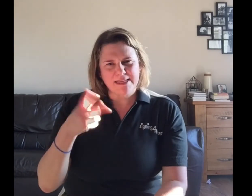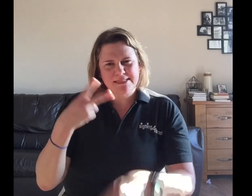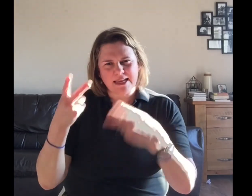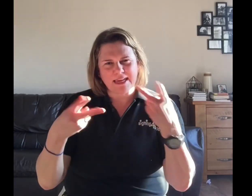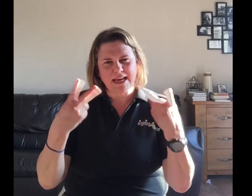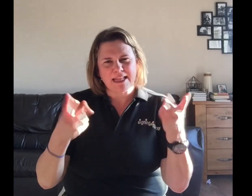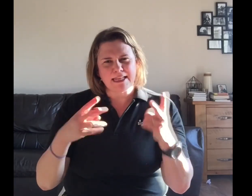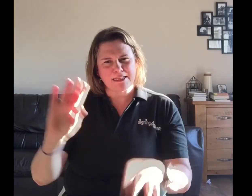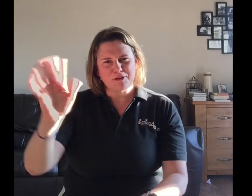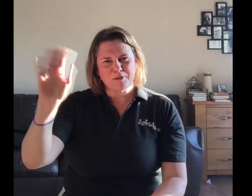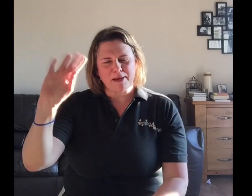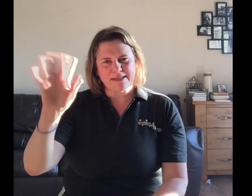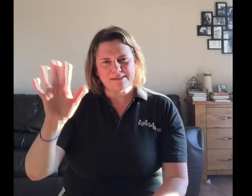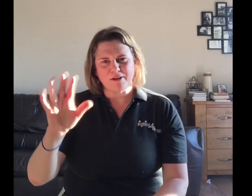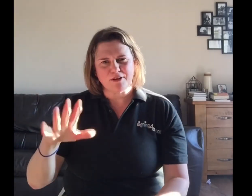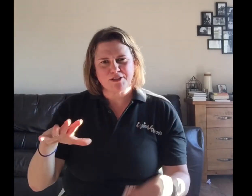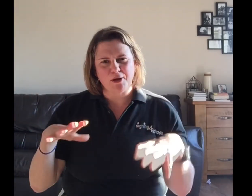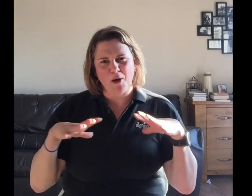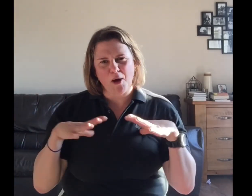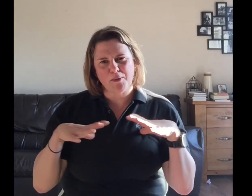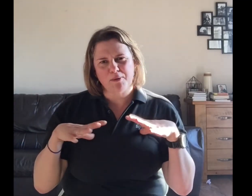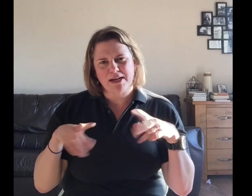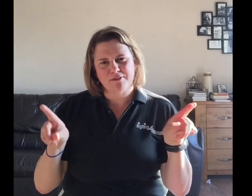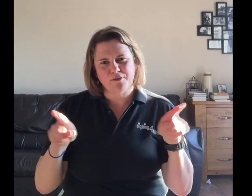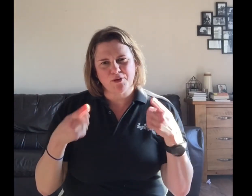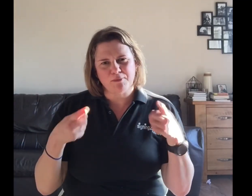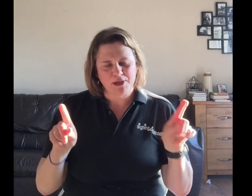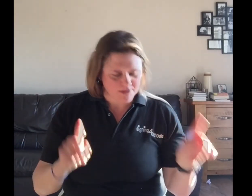sing a little goodbye song. So are we ready for the music?